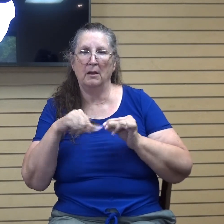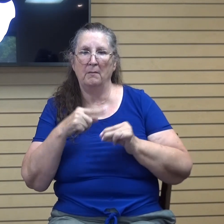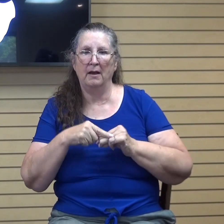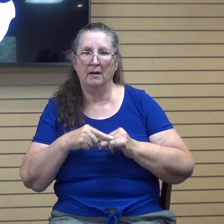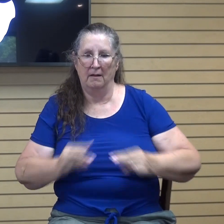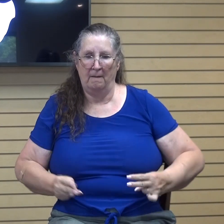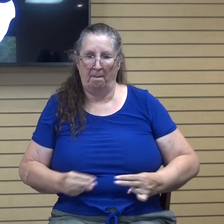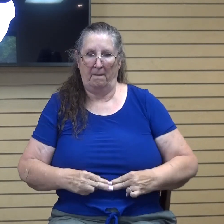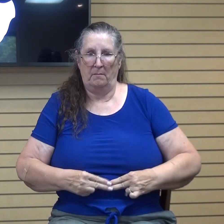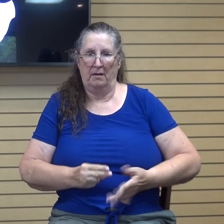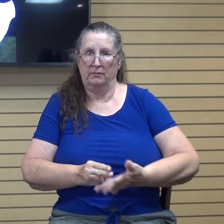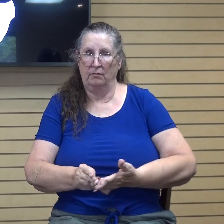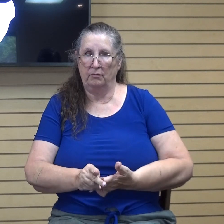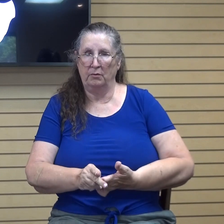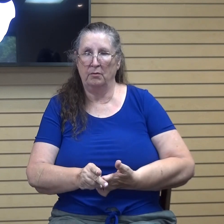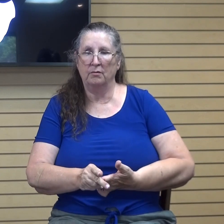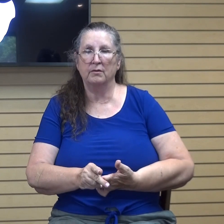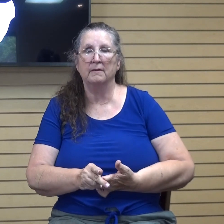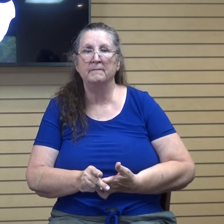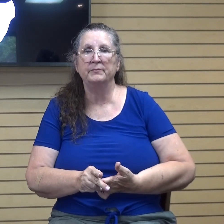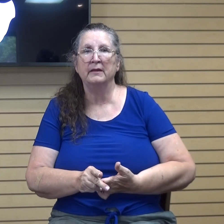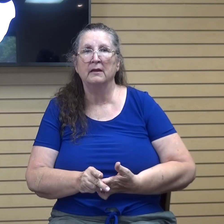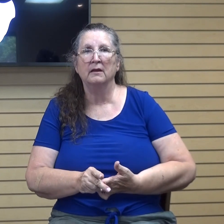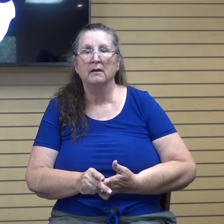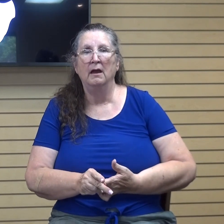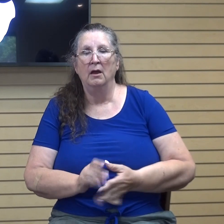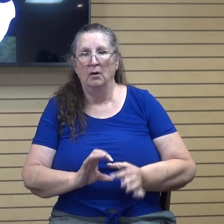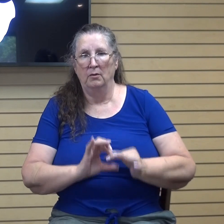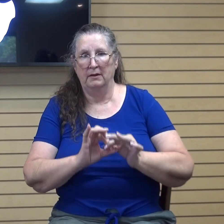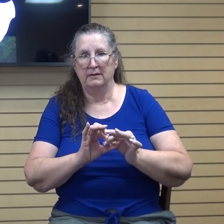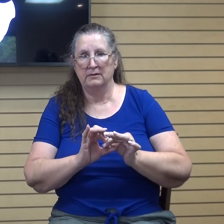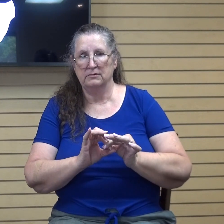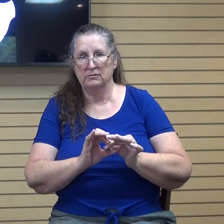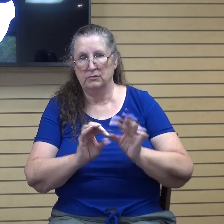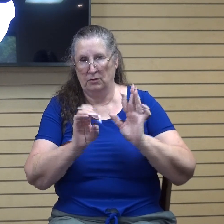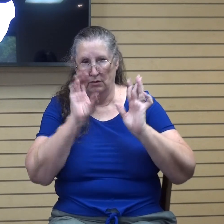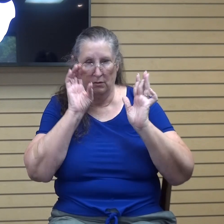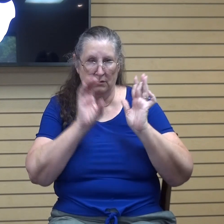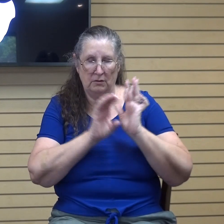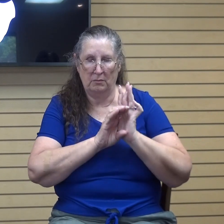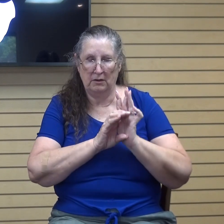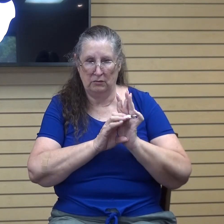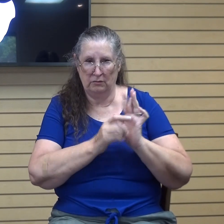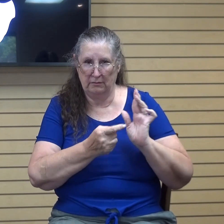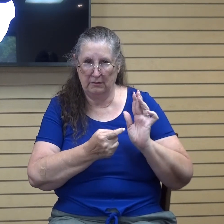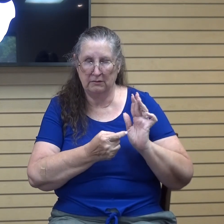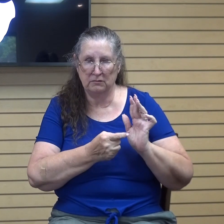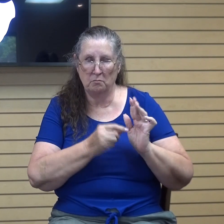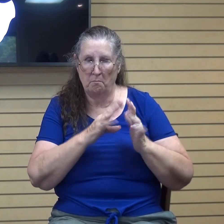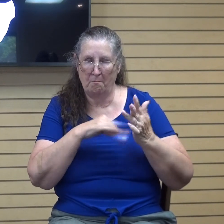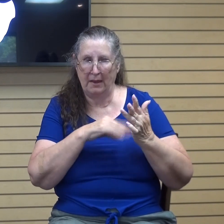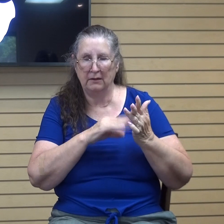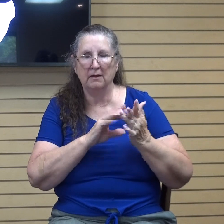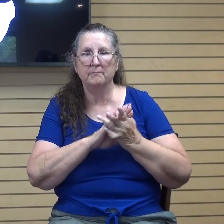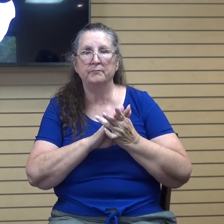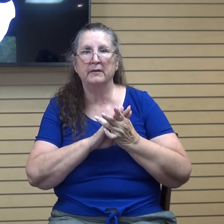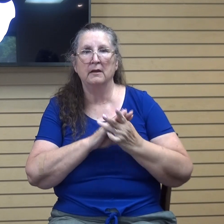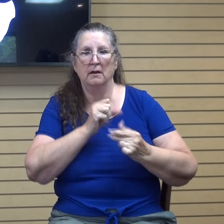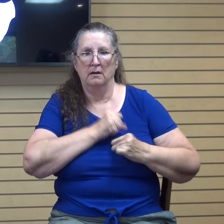truth. In relation to the illustration that this is the soldier of the Lord, or the